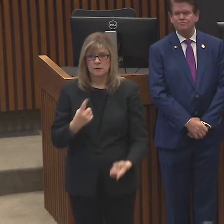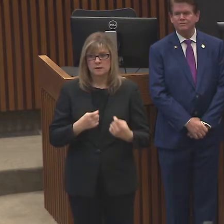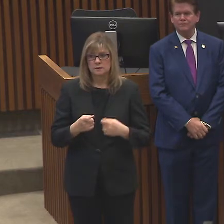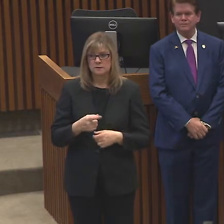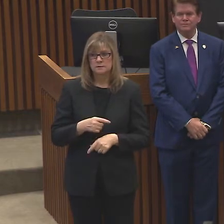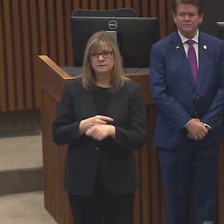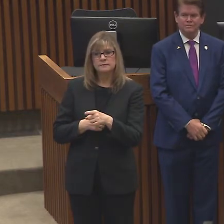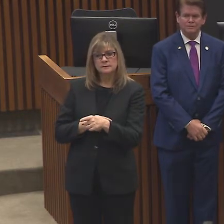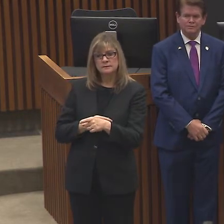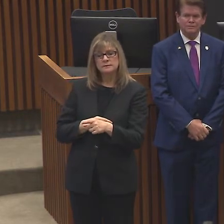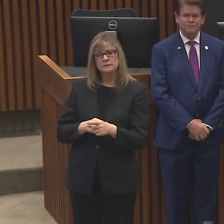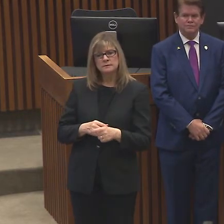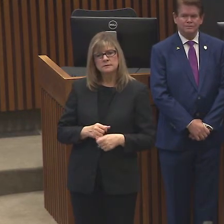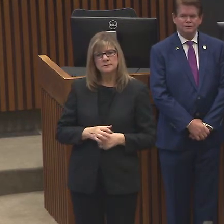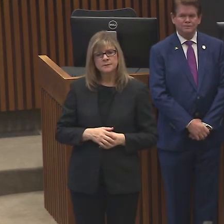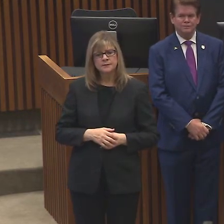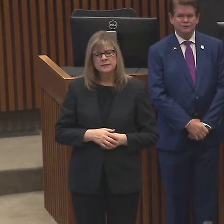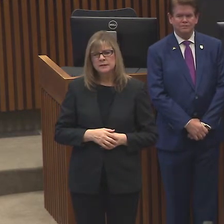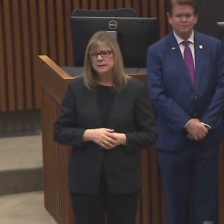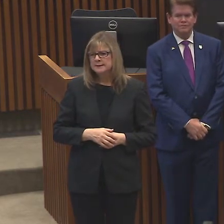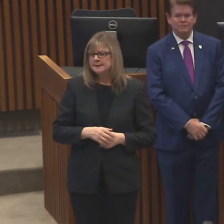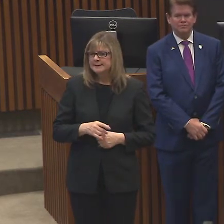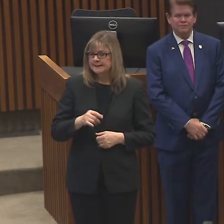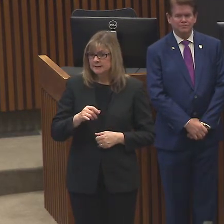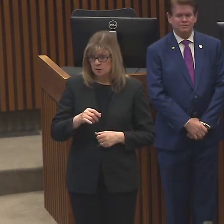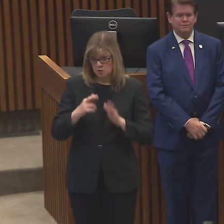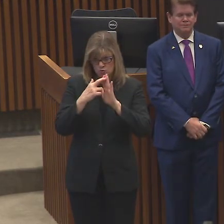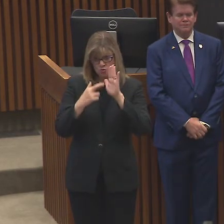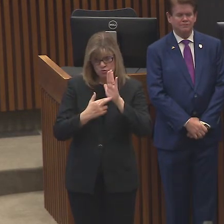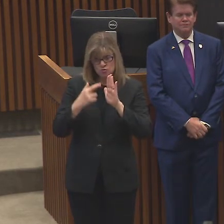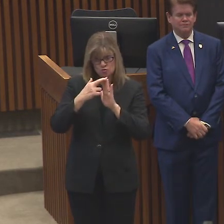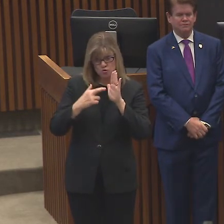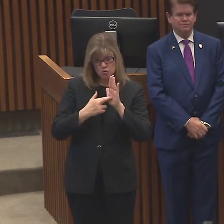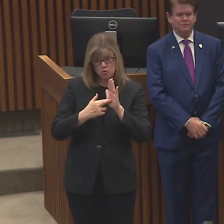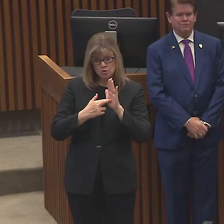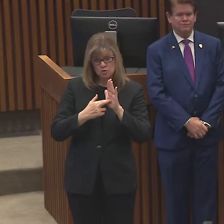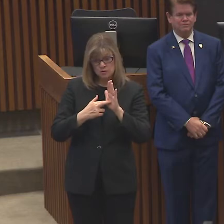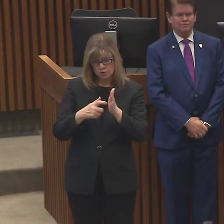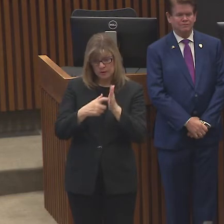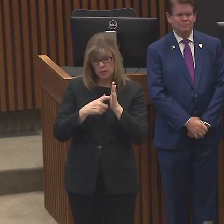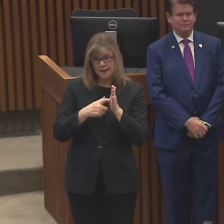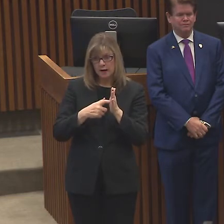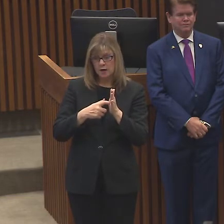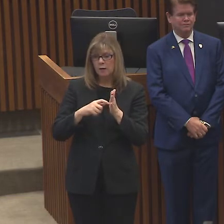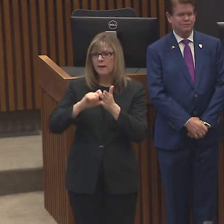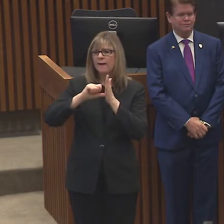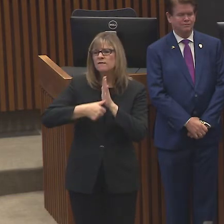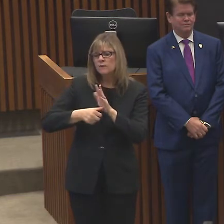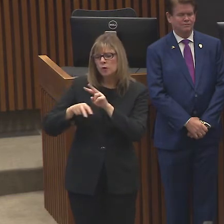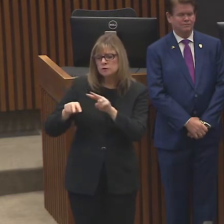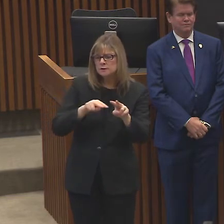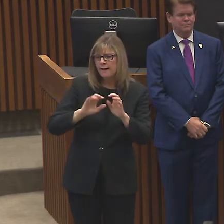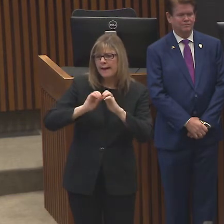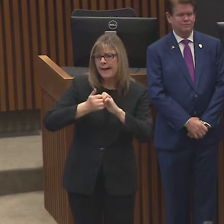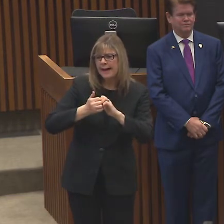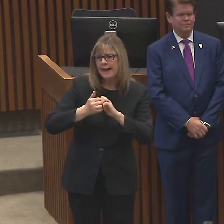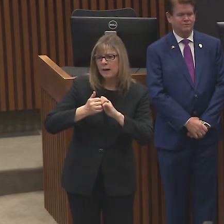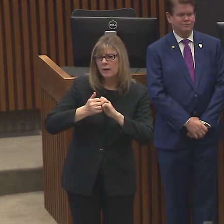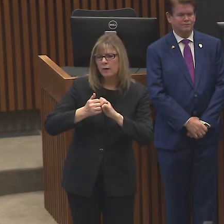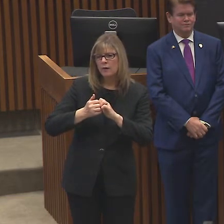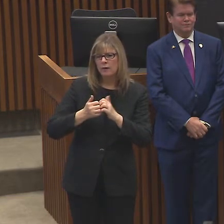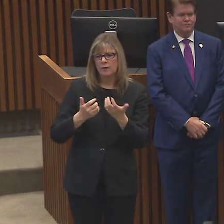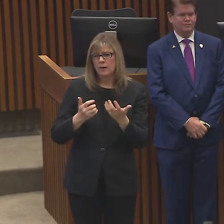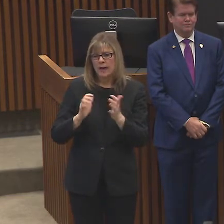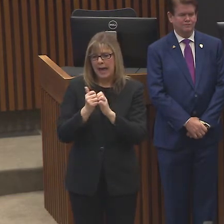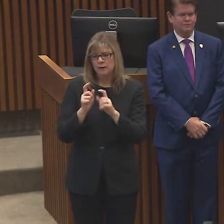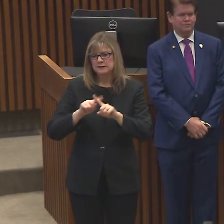How is this going to be enforced and how is it any different than what Lori asked? Well, I'll let the cities also